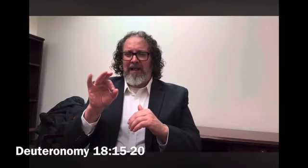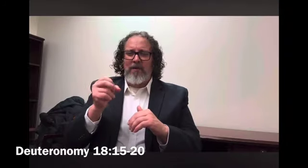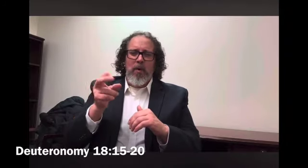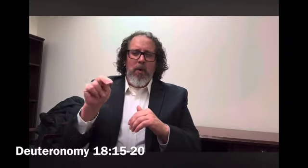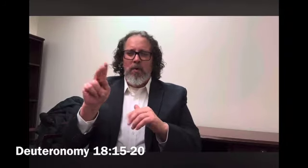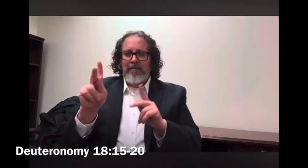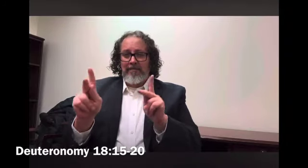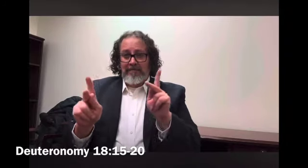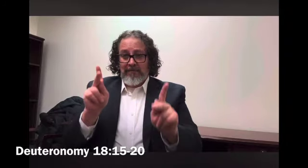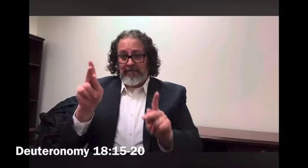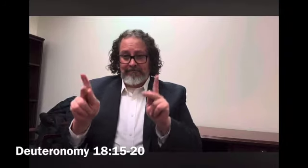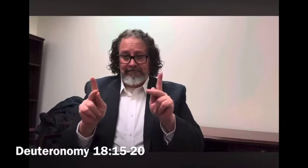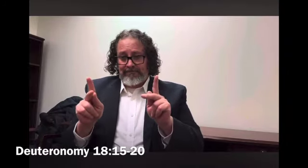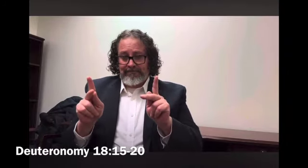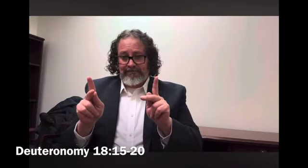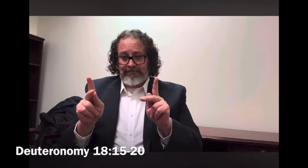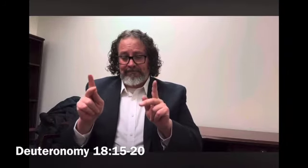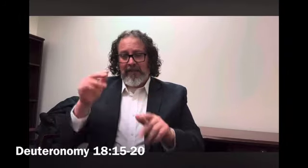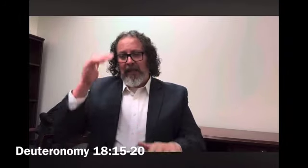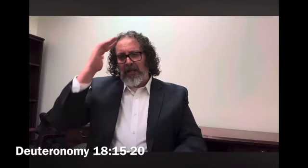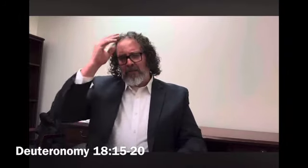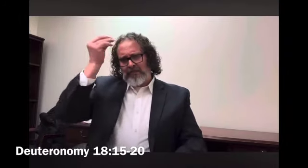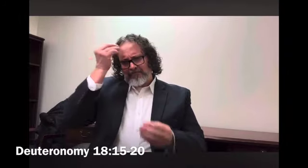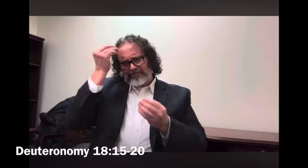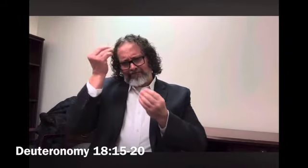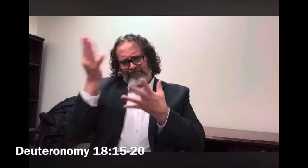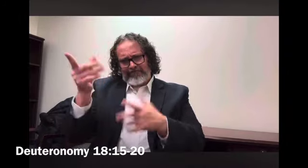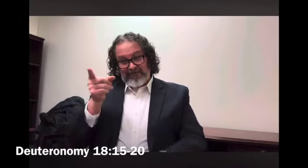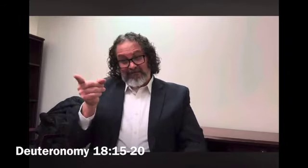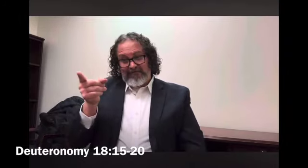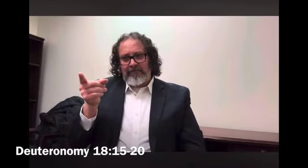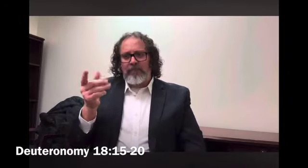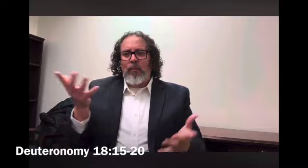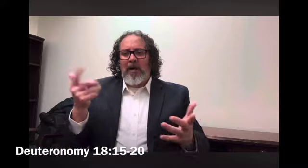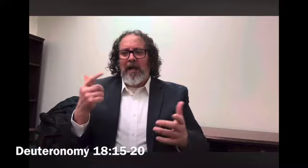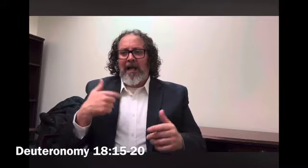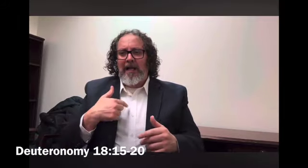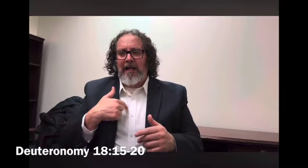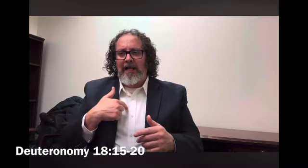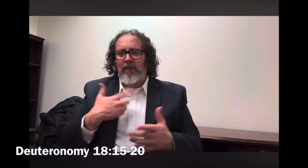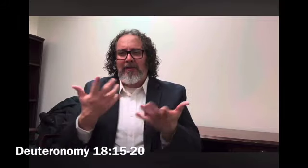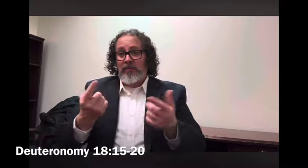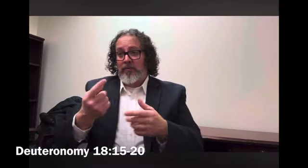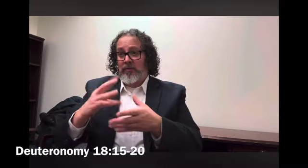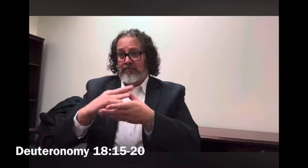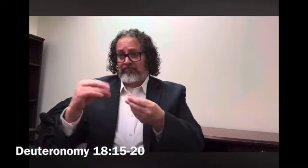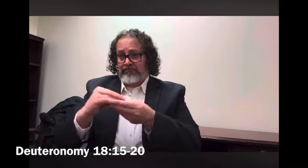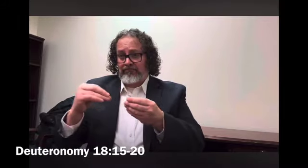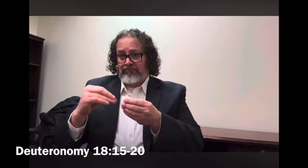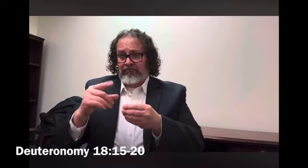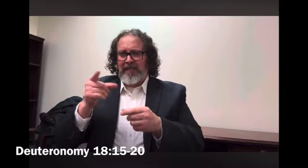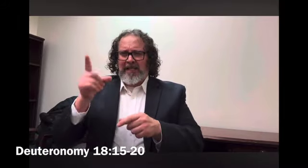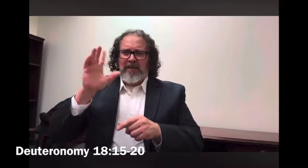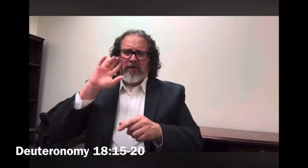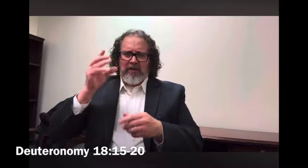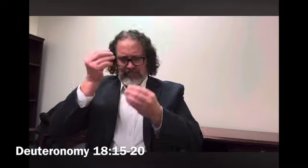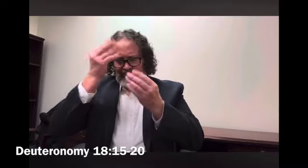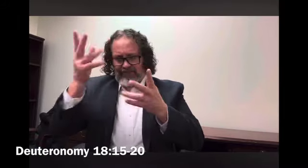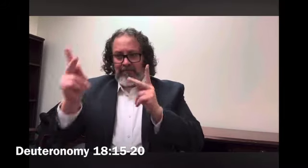and he shall tell them all that I command him whoever will not listen to my words which